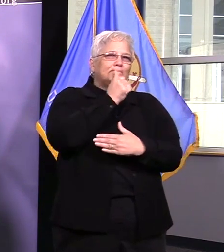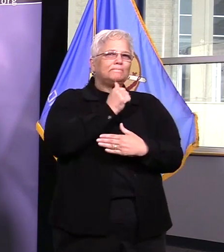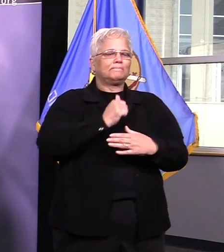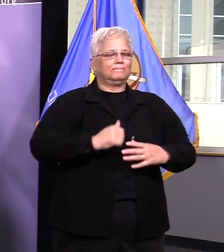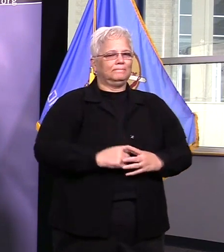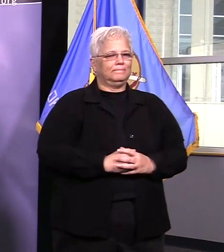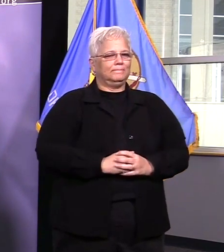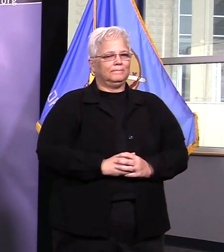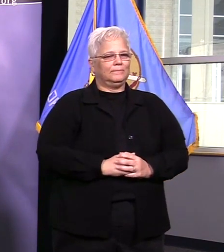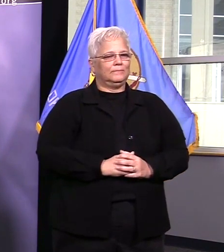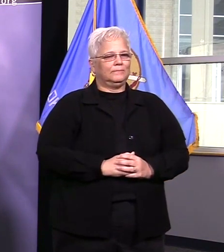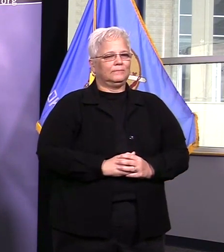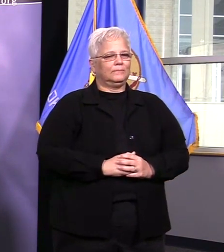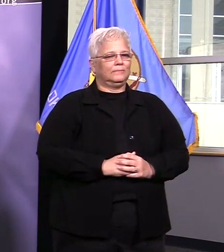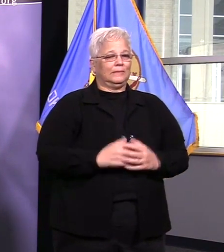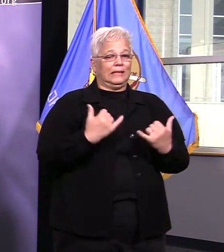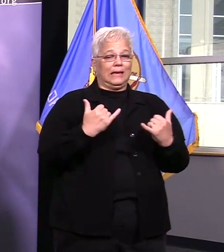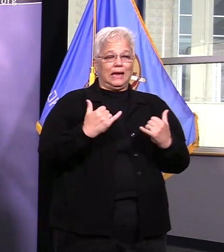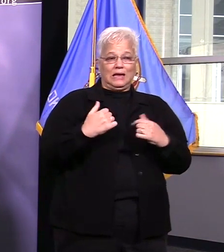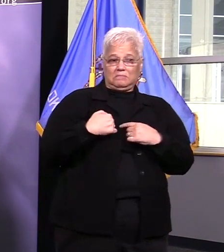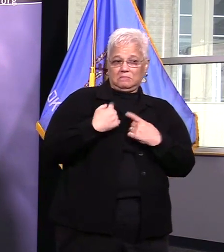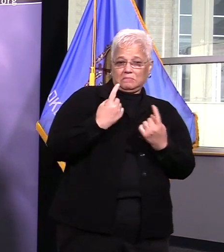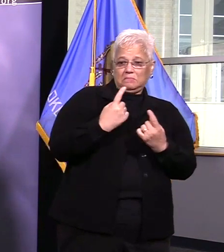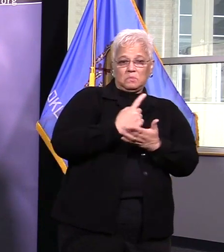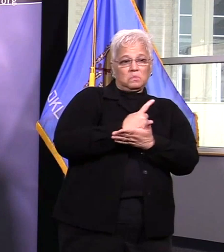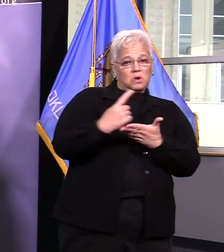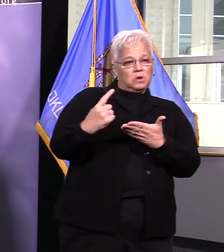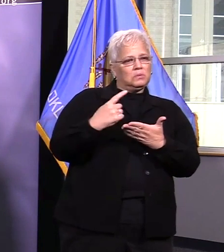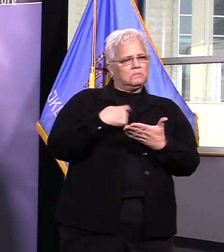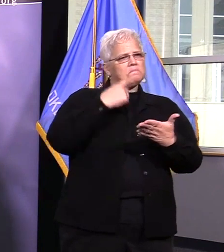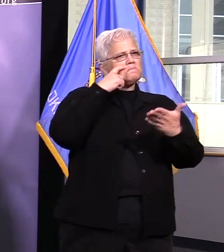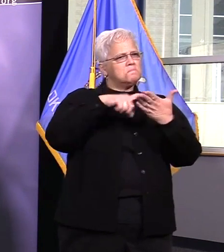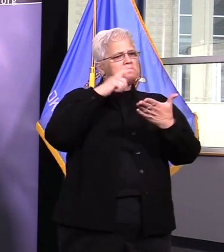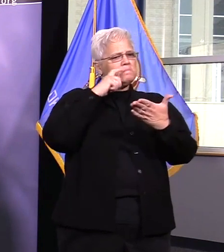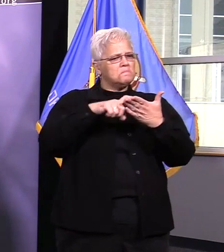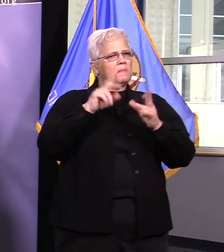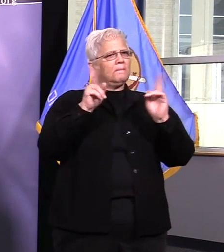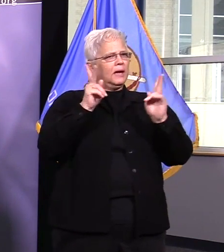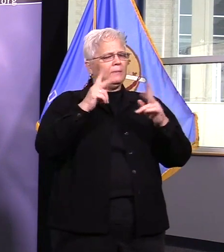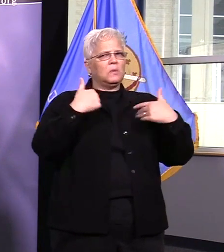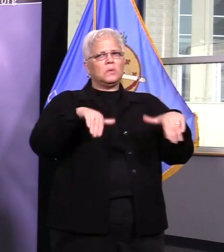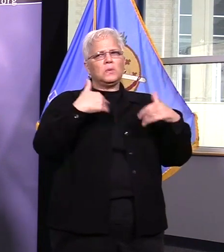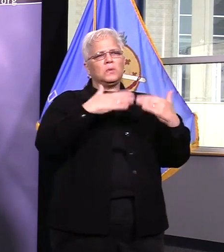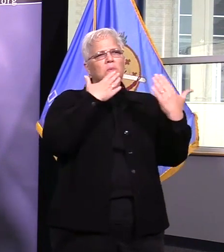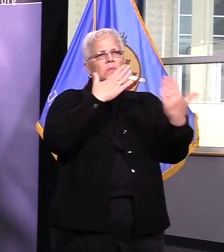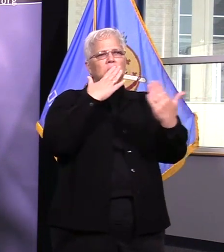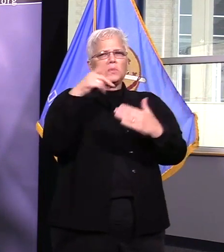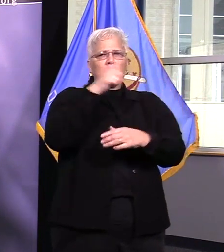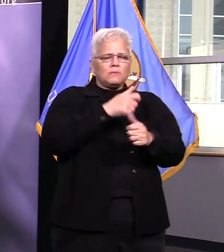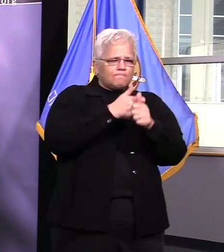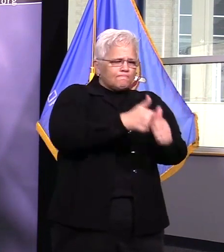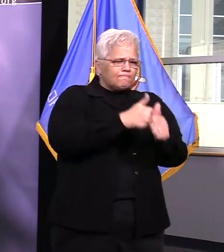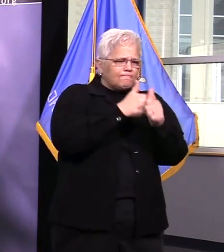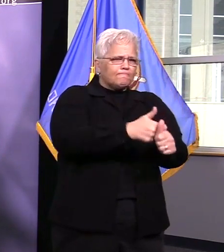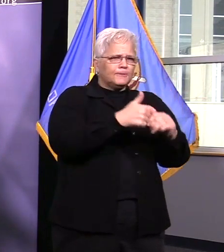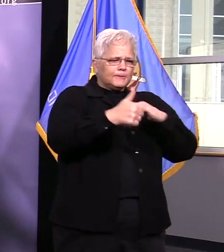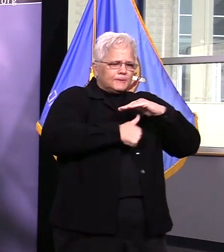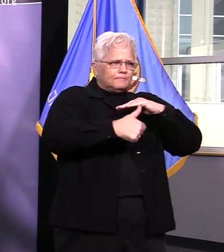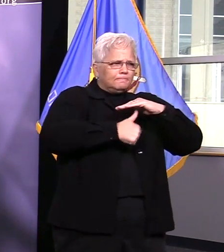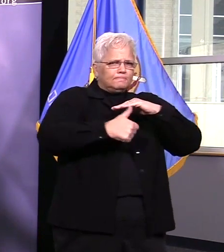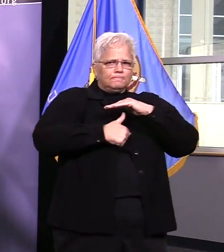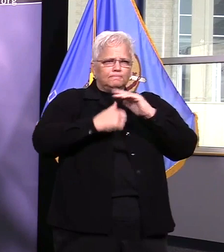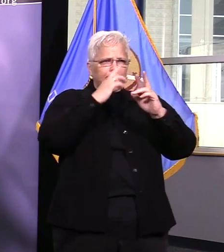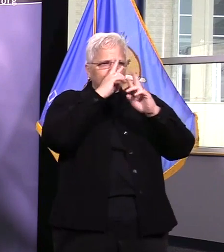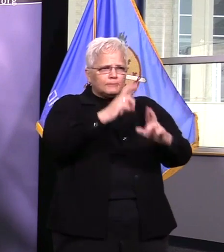week have handled this unprecedented time. When you look at where we are in the overall progression of